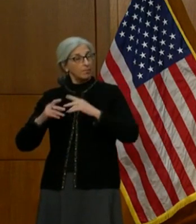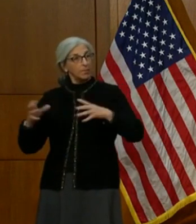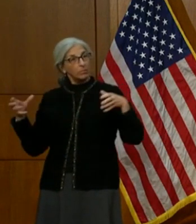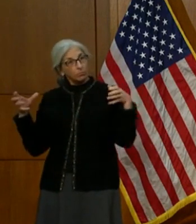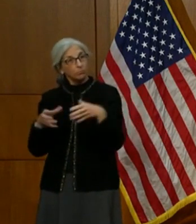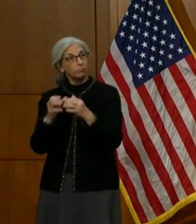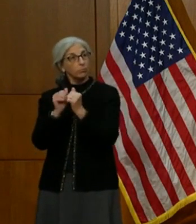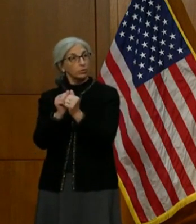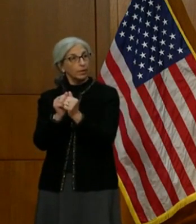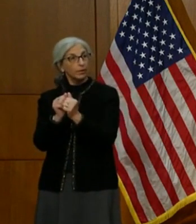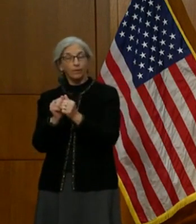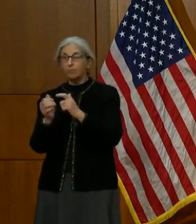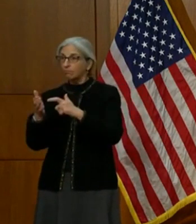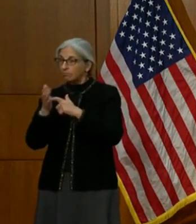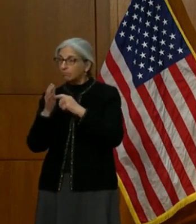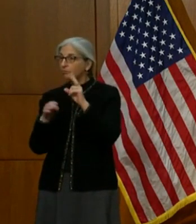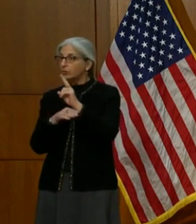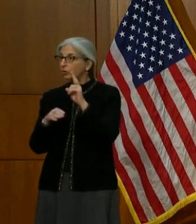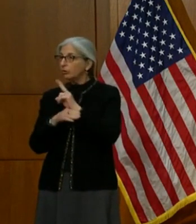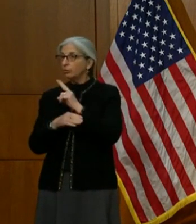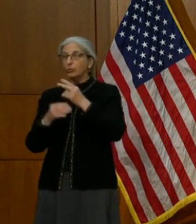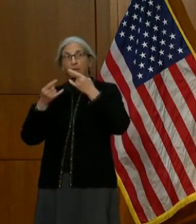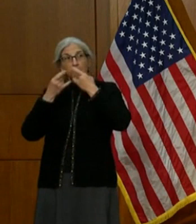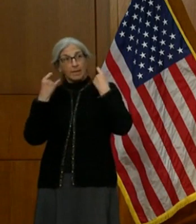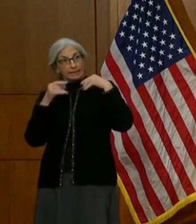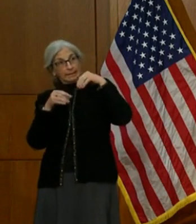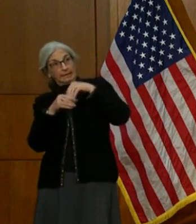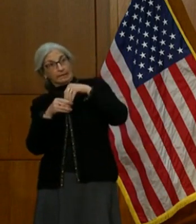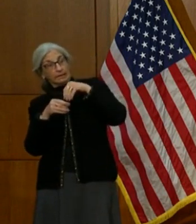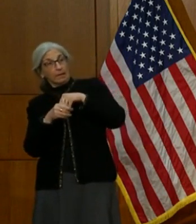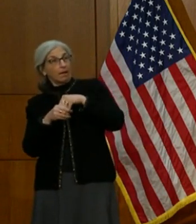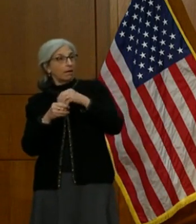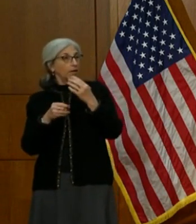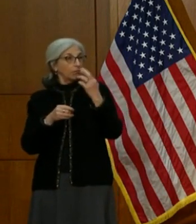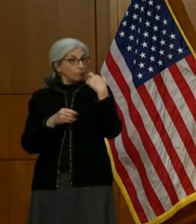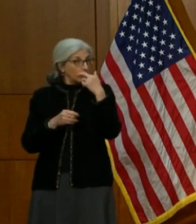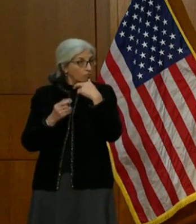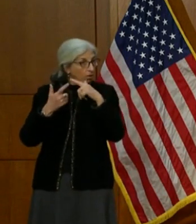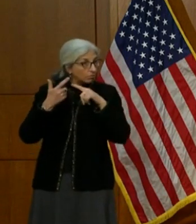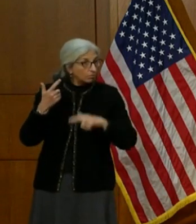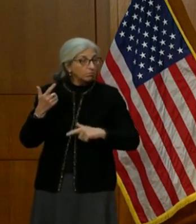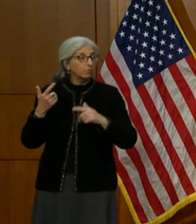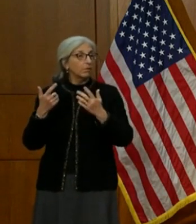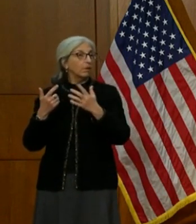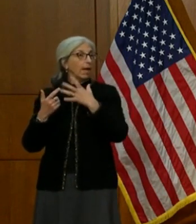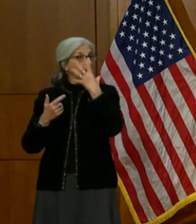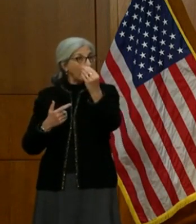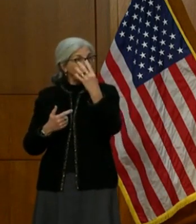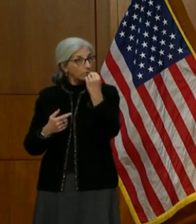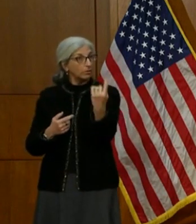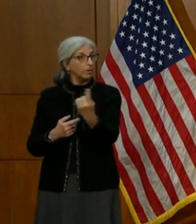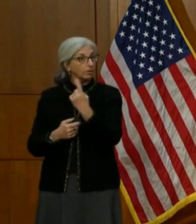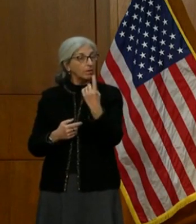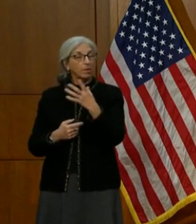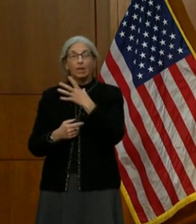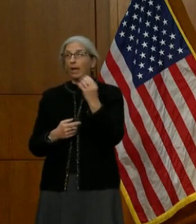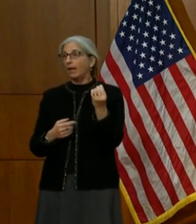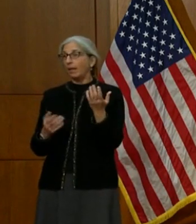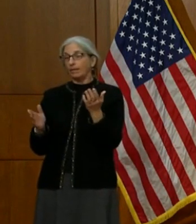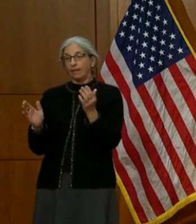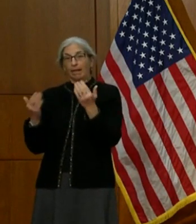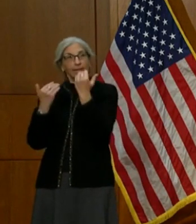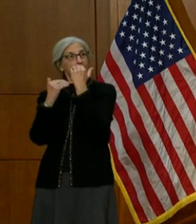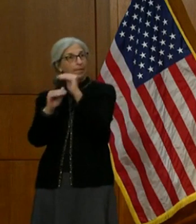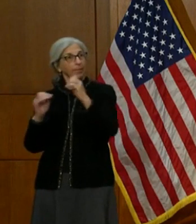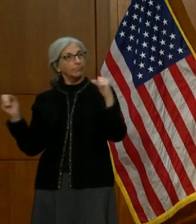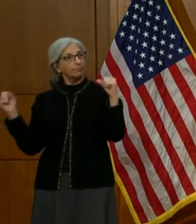outdoor masks, the curfew after midnight, and we'll continue to follow those and encourage Virginians to follow those guidelines. I think